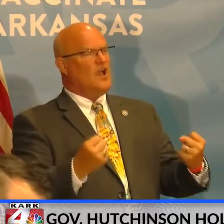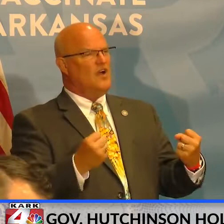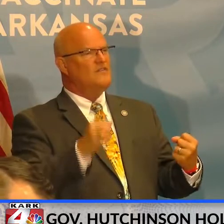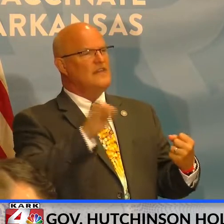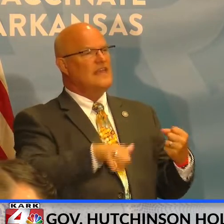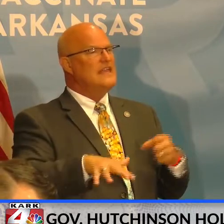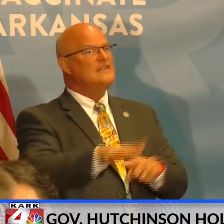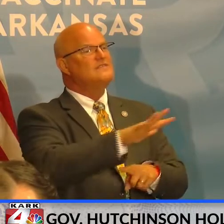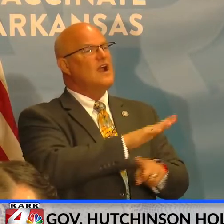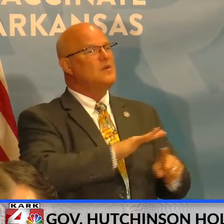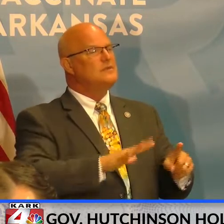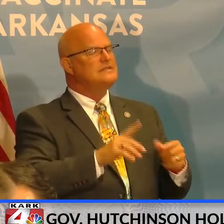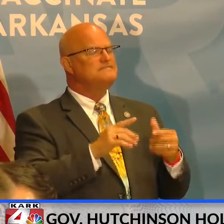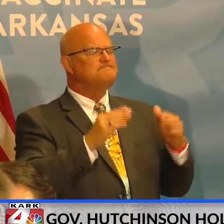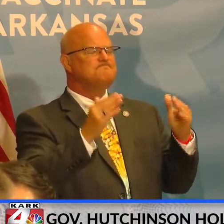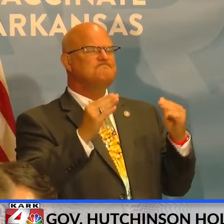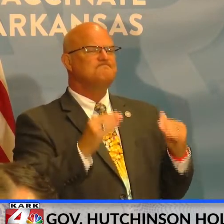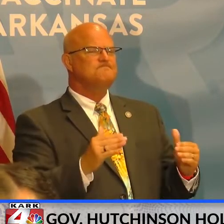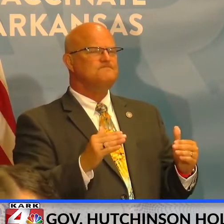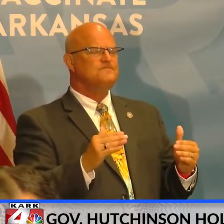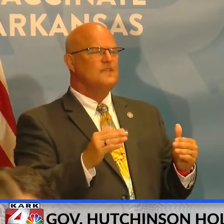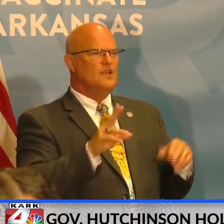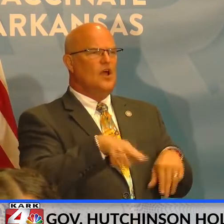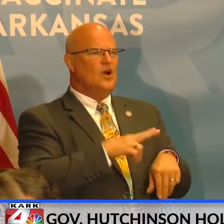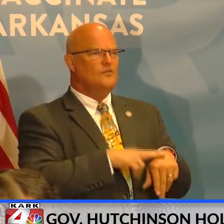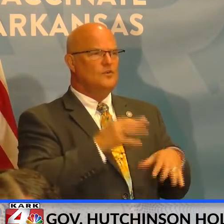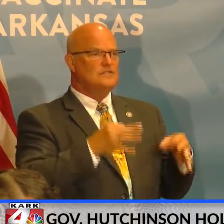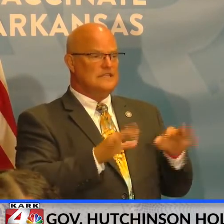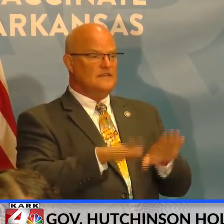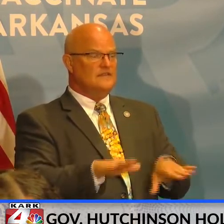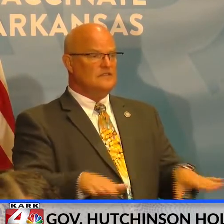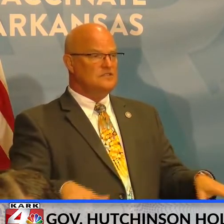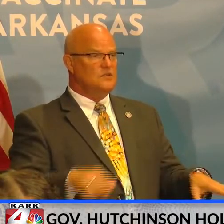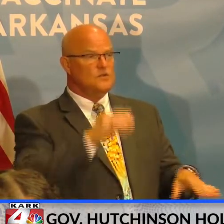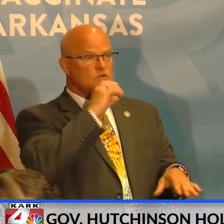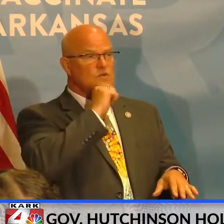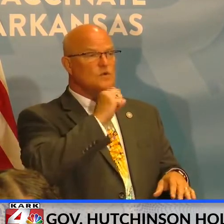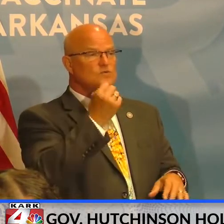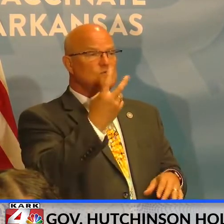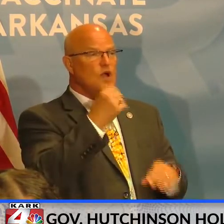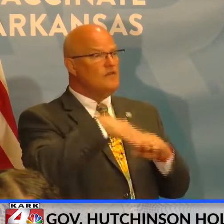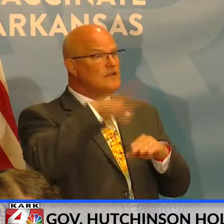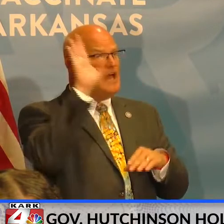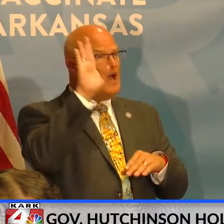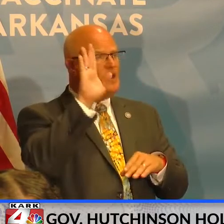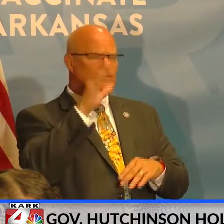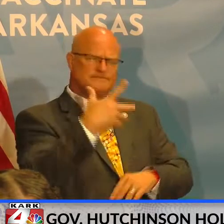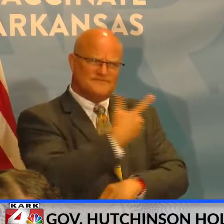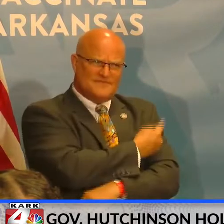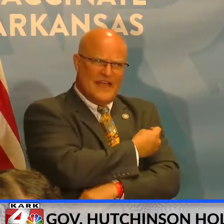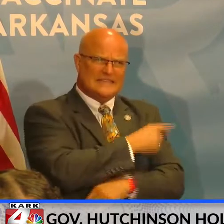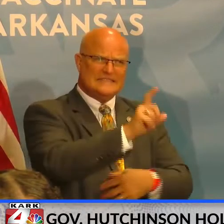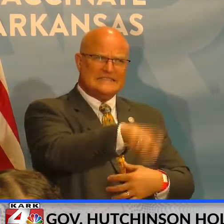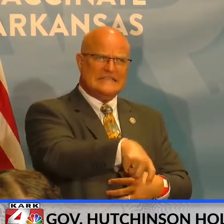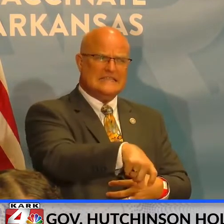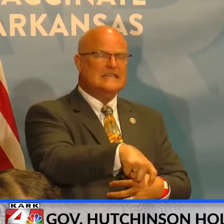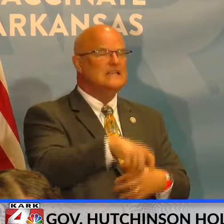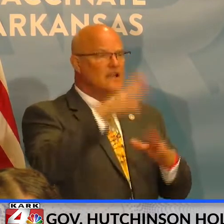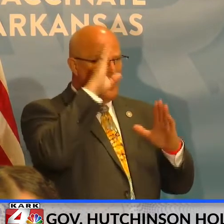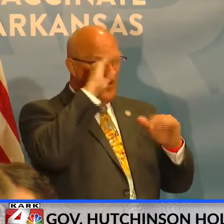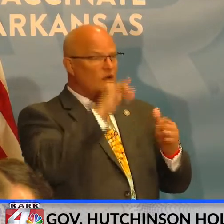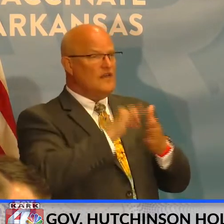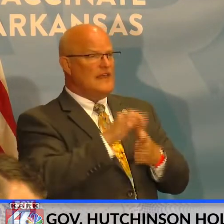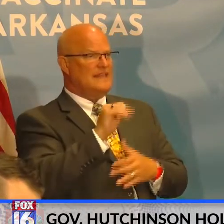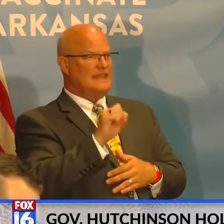that environment. And then, uh, of course, if the child is over 12, get that child vaccinated. Hopefully